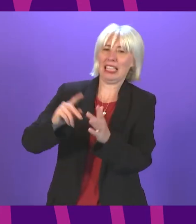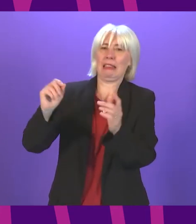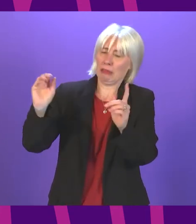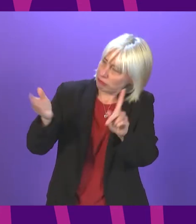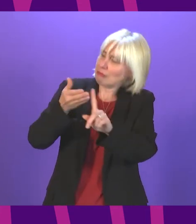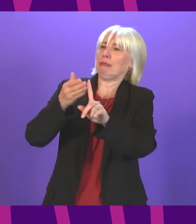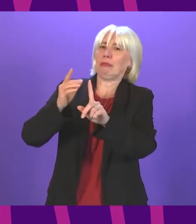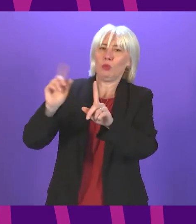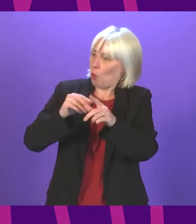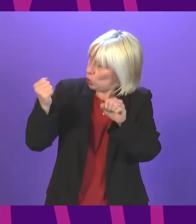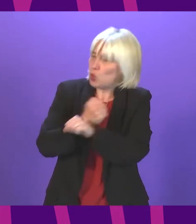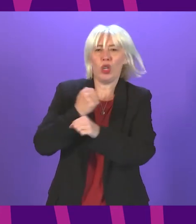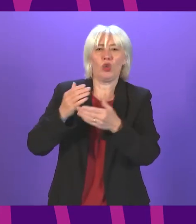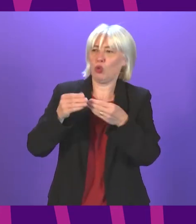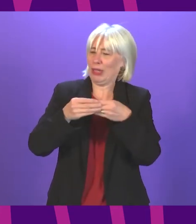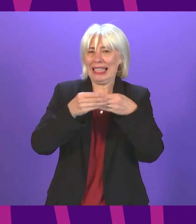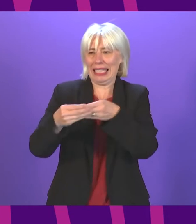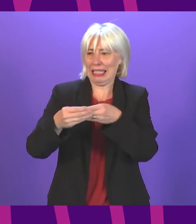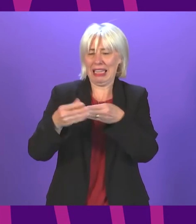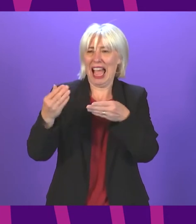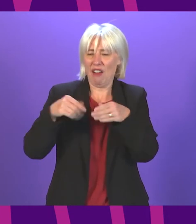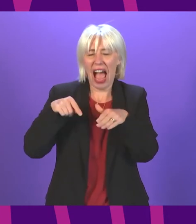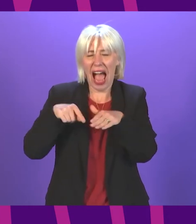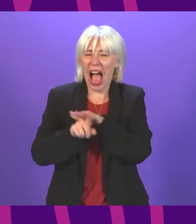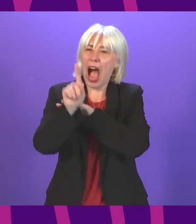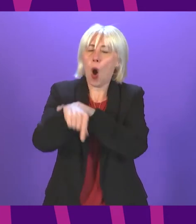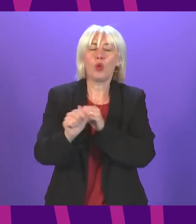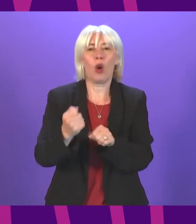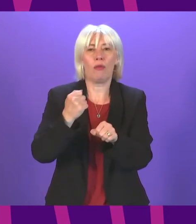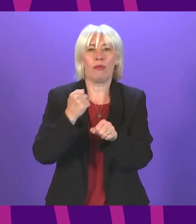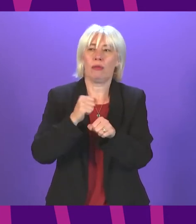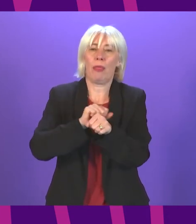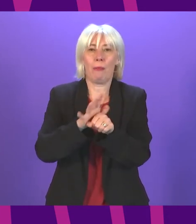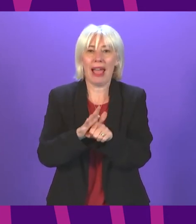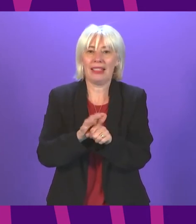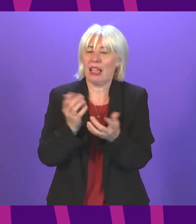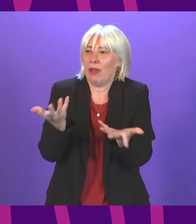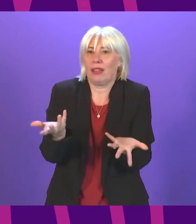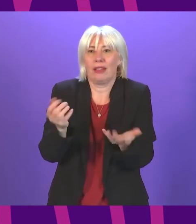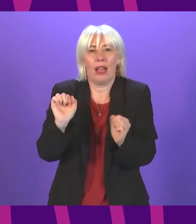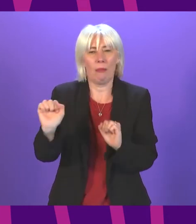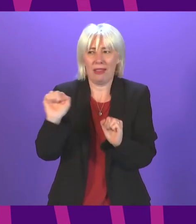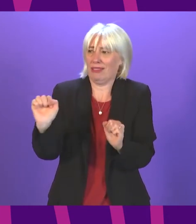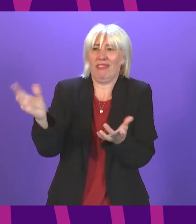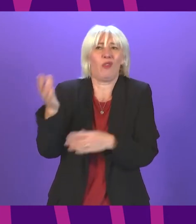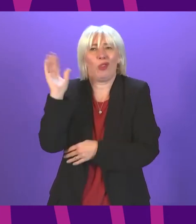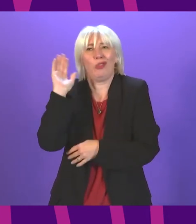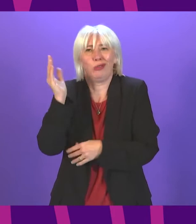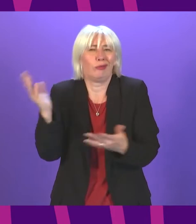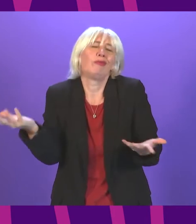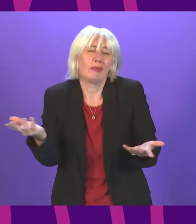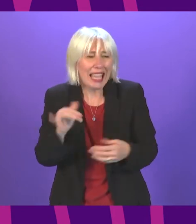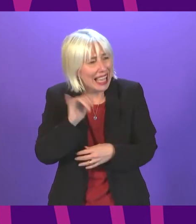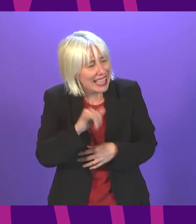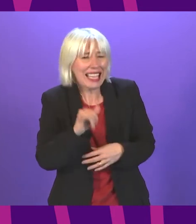plans, to lead Scotland out of this pandemic. It's his speech, but perhaps we can hear some of that in due course. Douglas Ross. We will